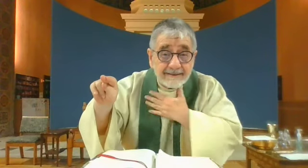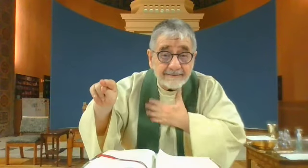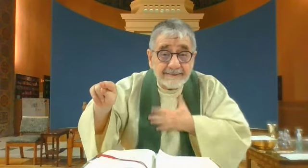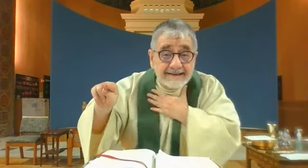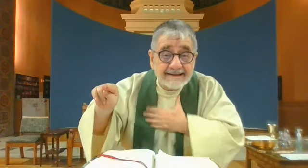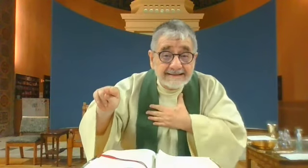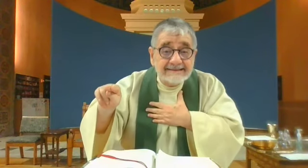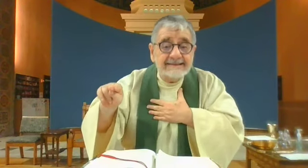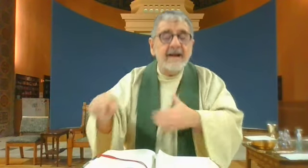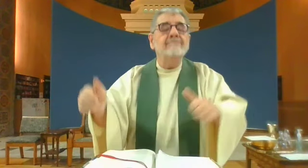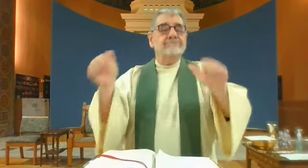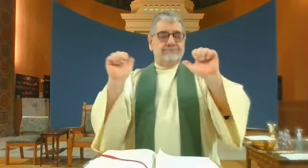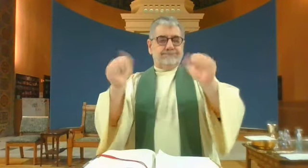Amen, please.